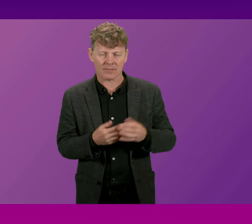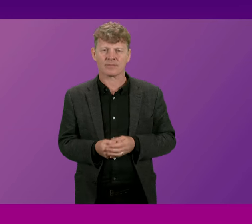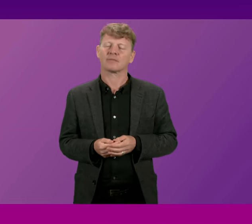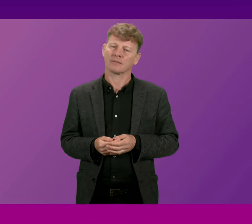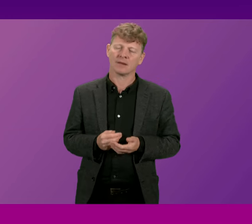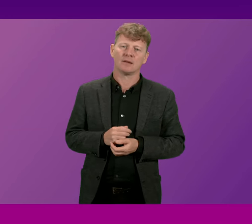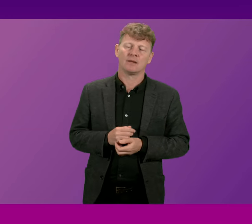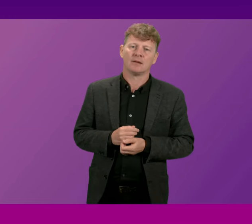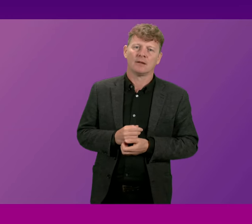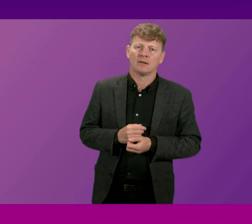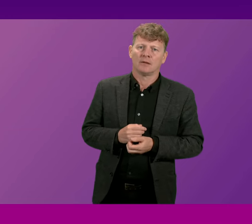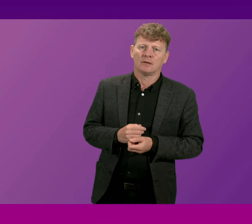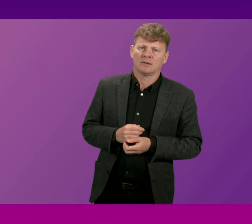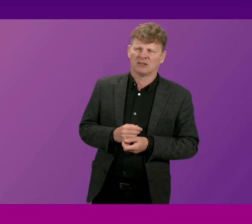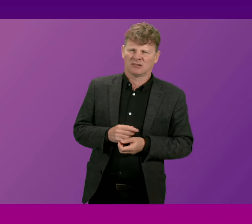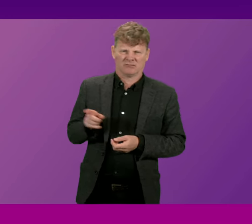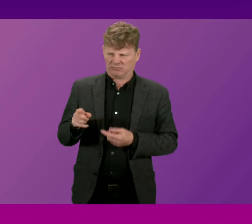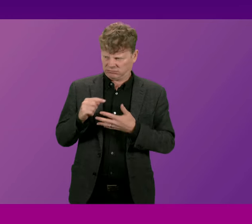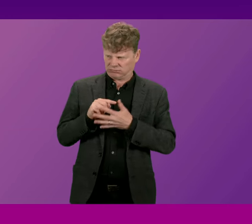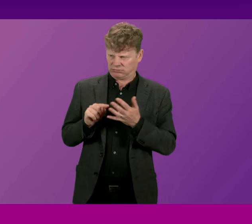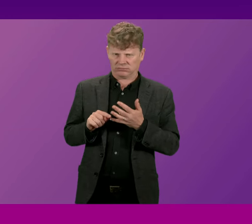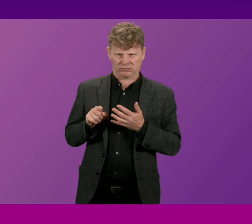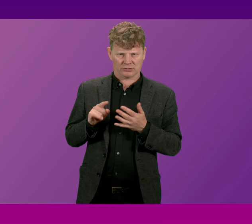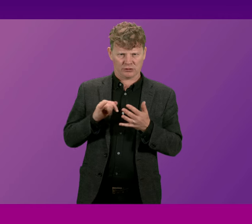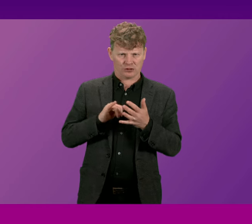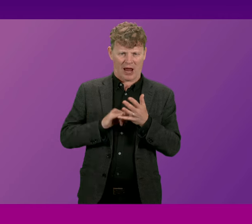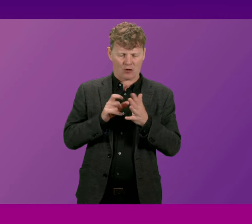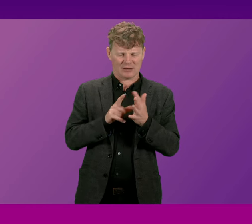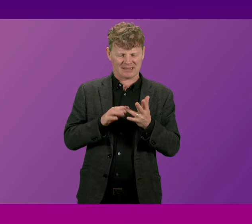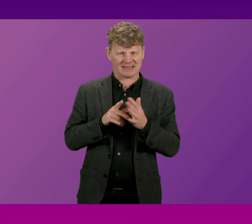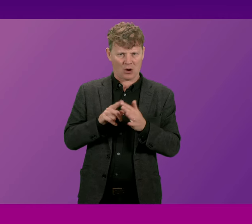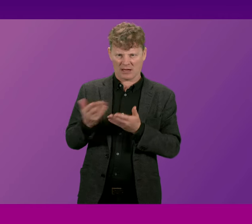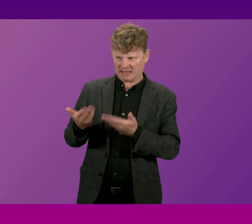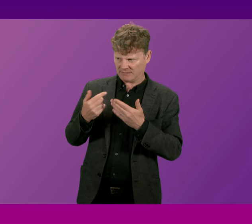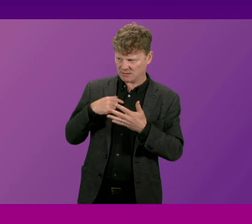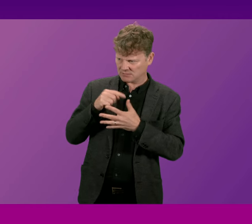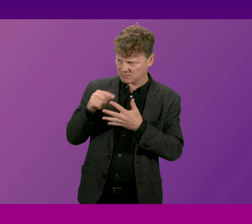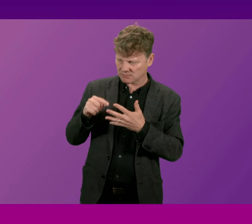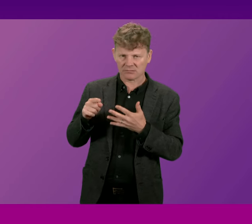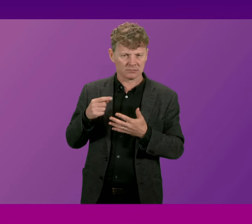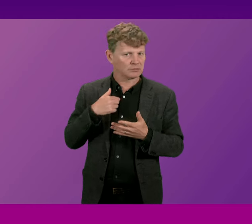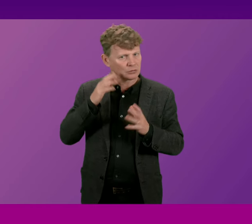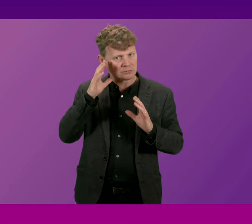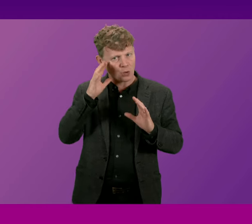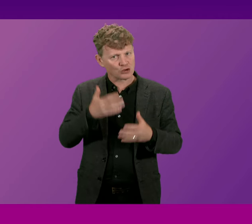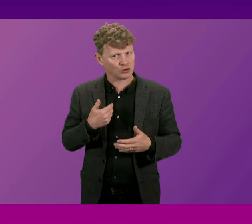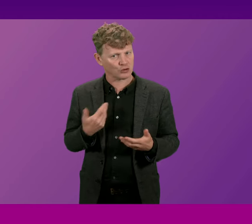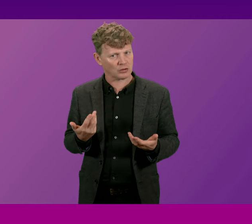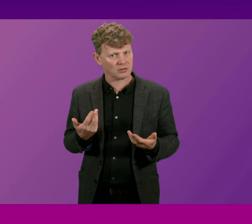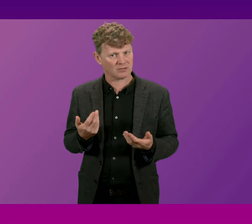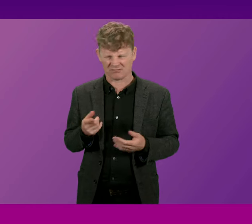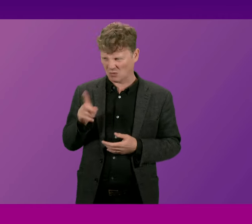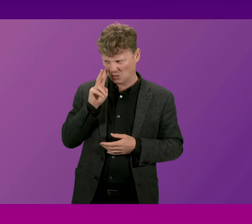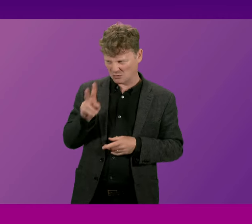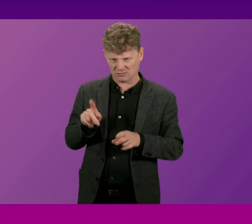These points are very concerning that Sharon Dowie puts on the record and on the face of it it sounds to me wholly